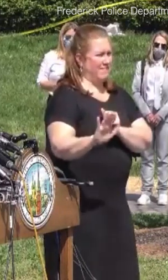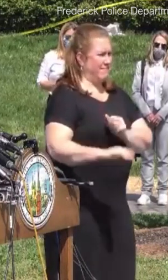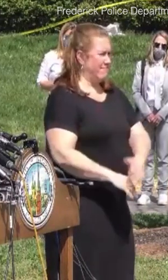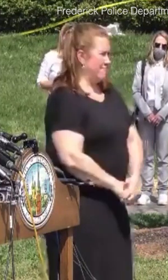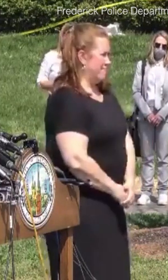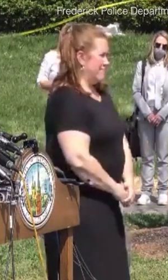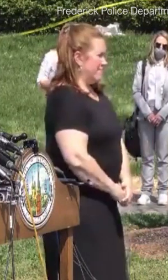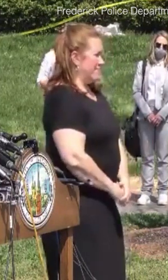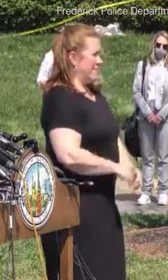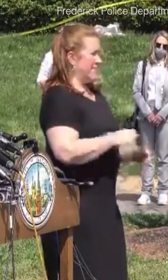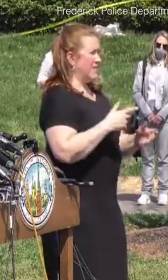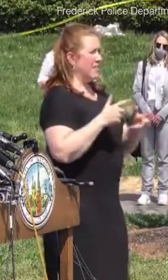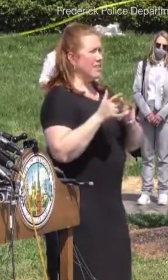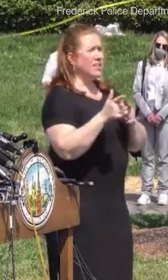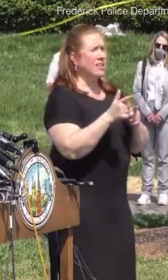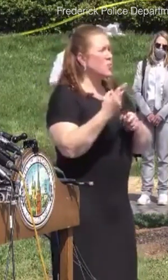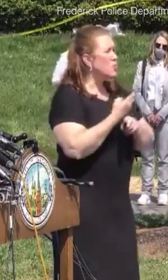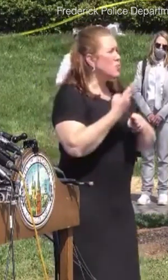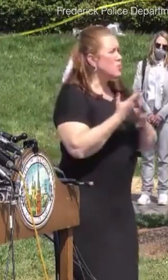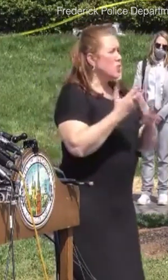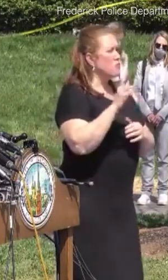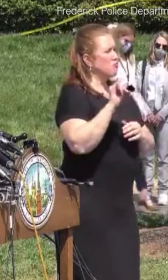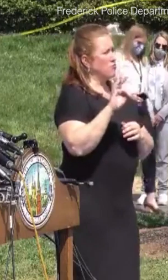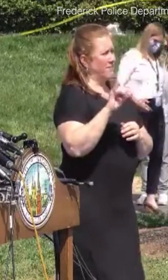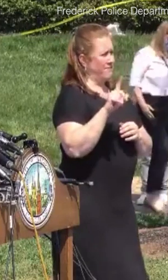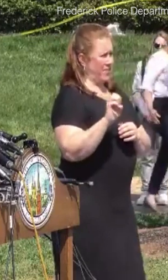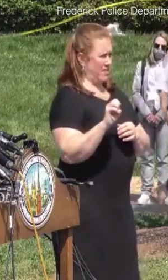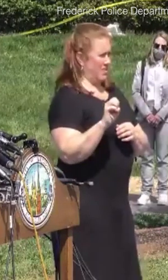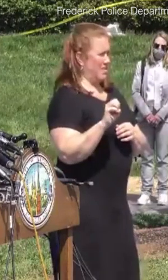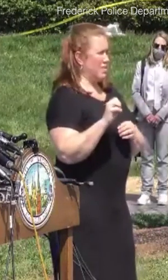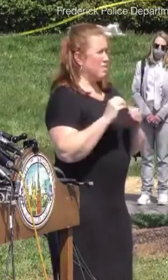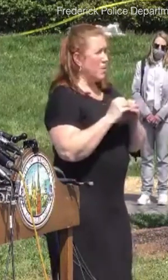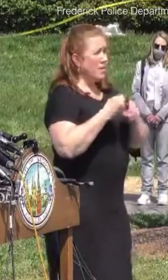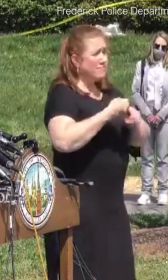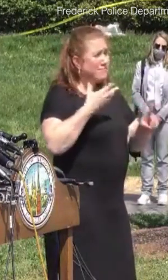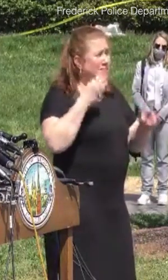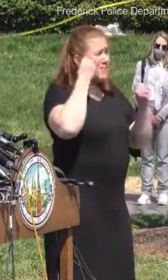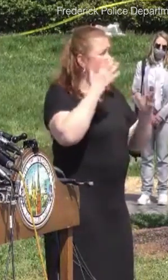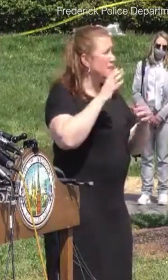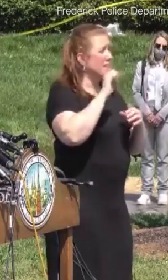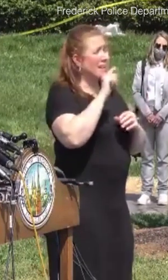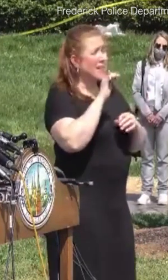I can't give you any more information on the weapon right now as to the caliber or anything like that.